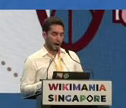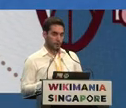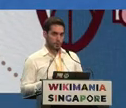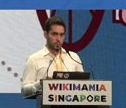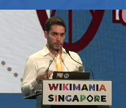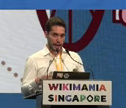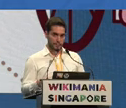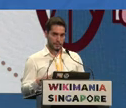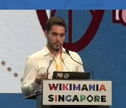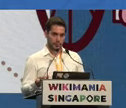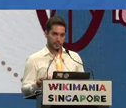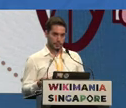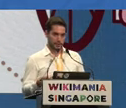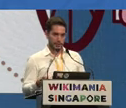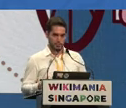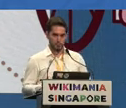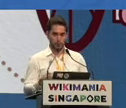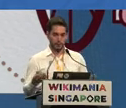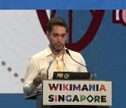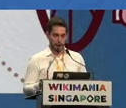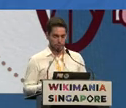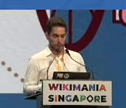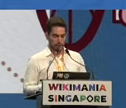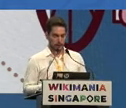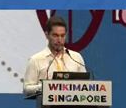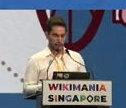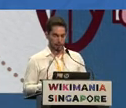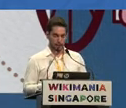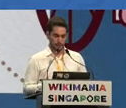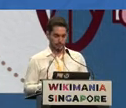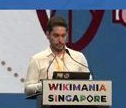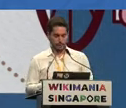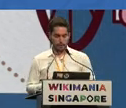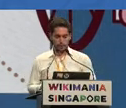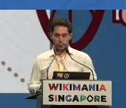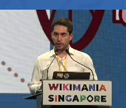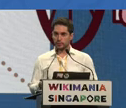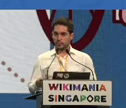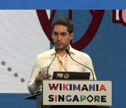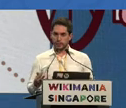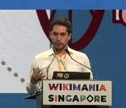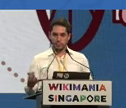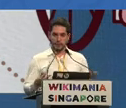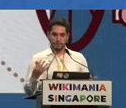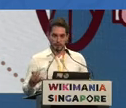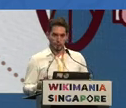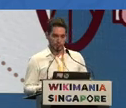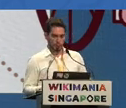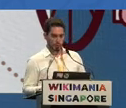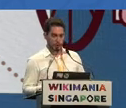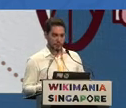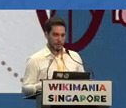On how you could help with this project, if you want to encourage sign language, just start to be